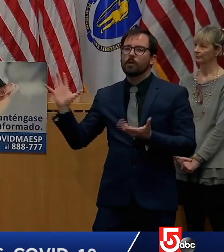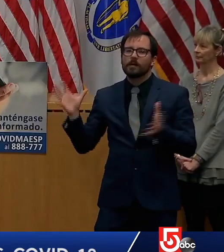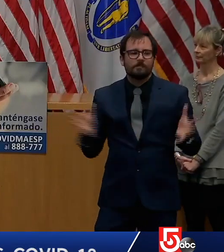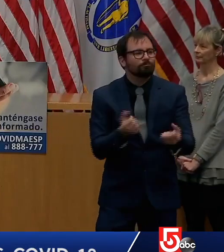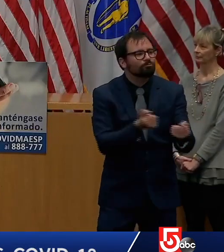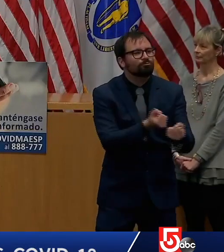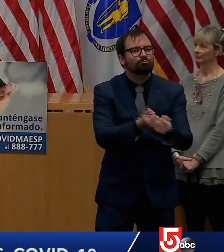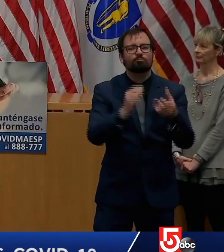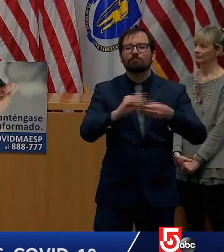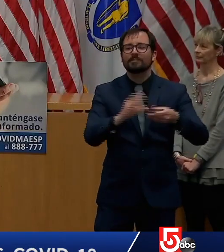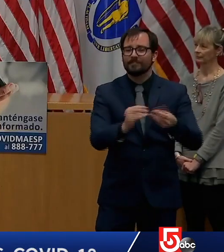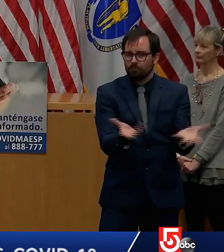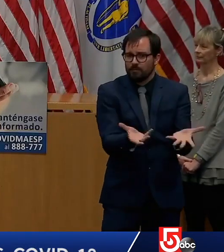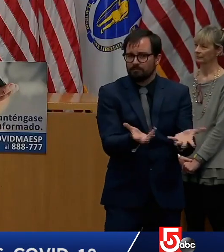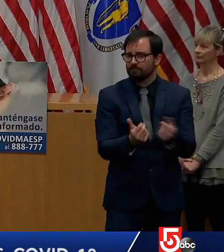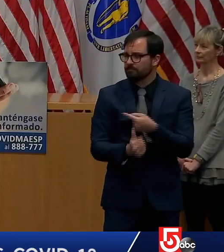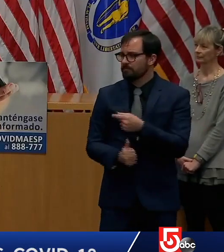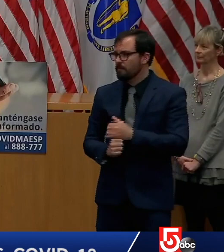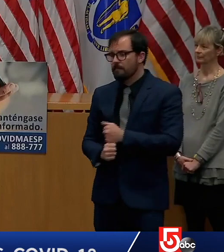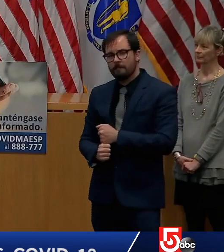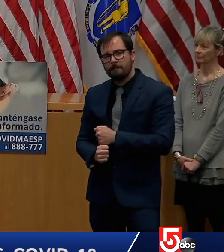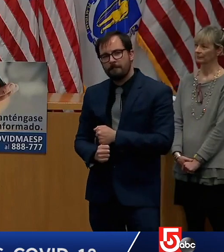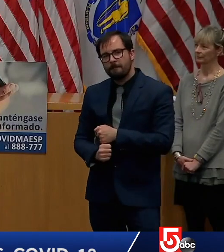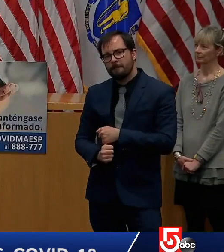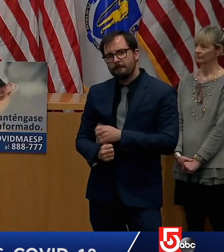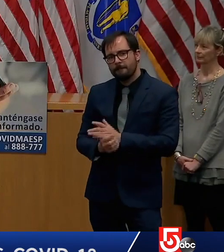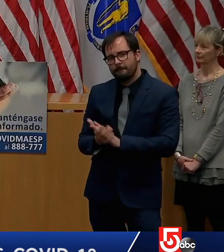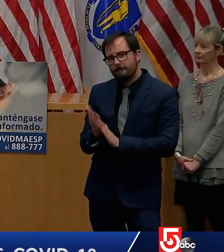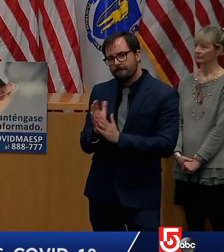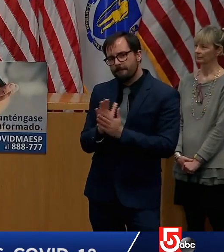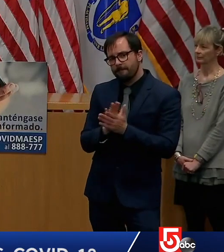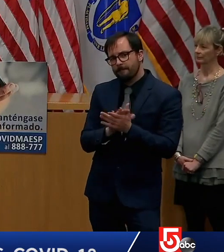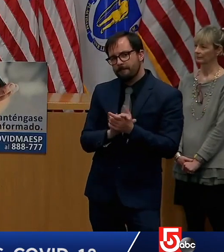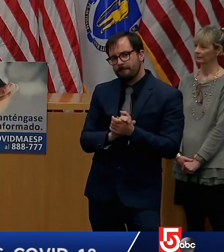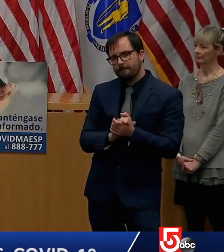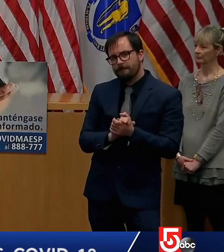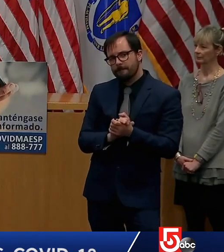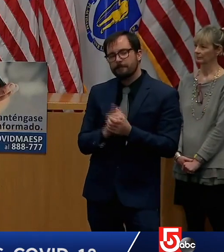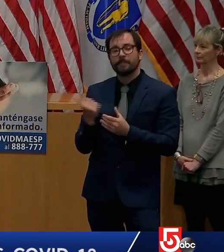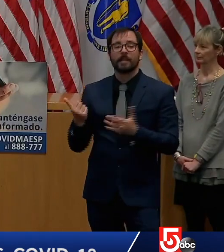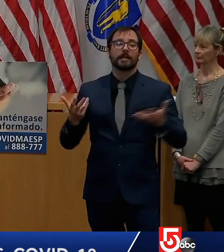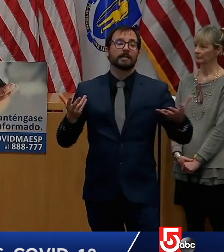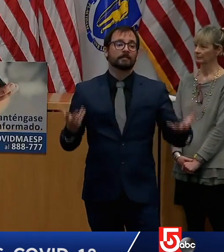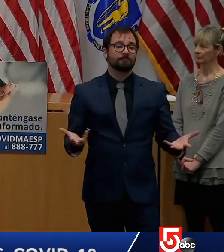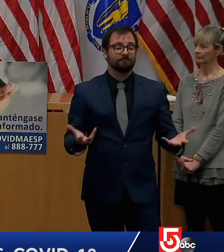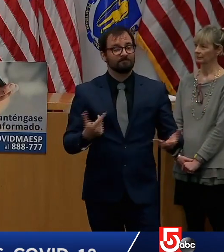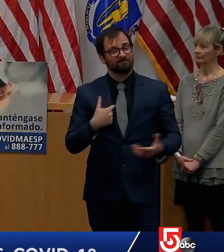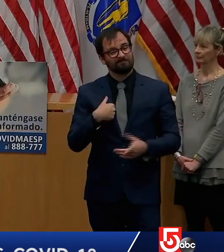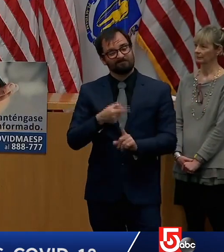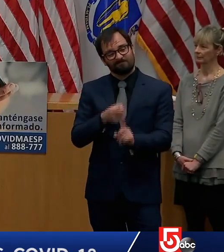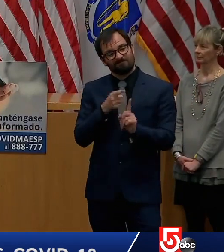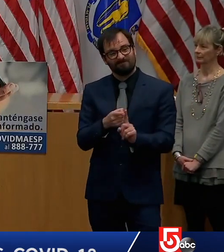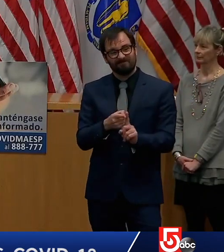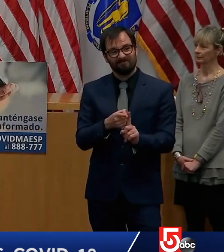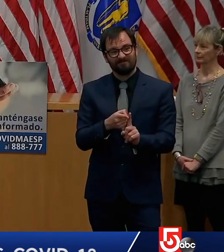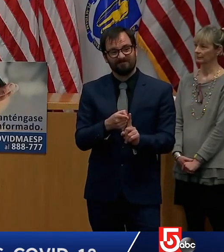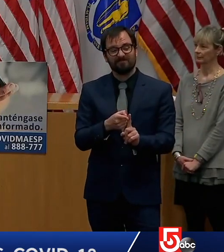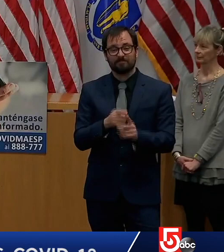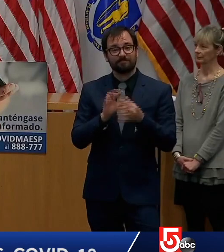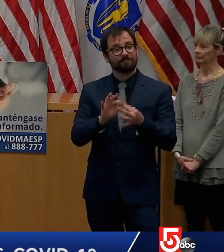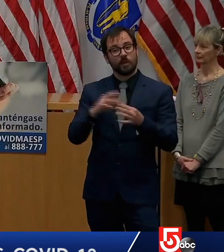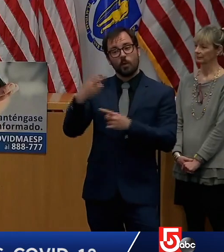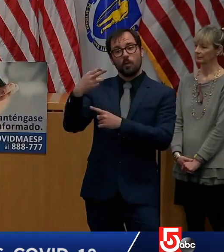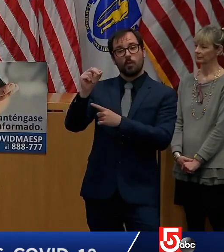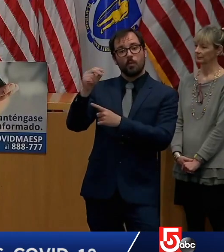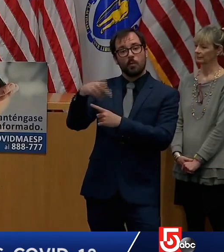first of all, the main message I would start with on the hope piece is if you look at almost all the